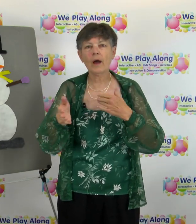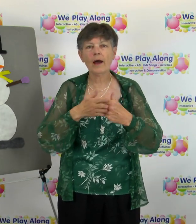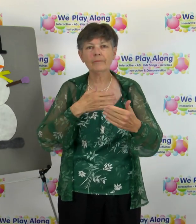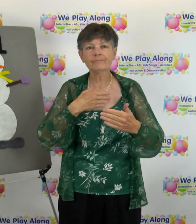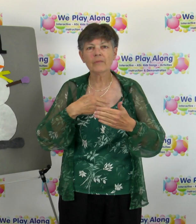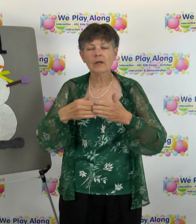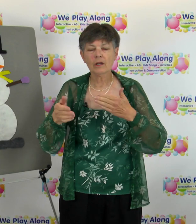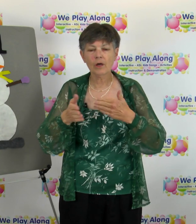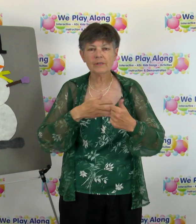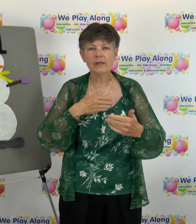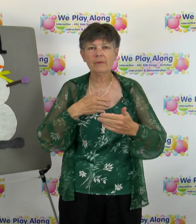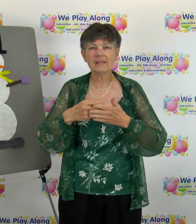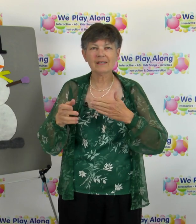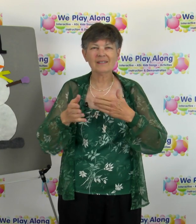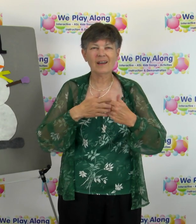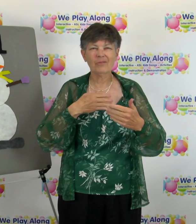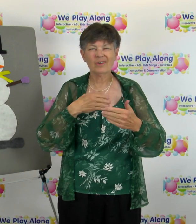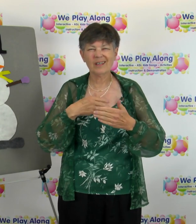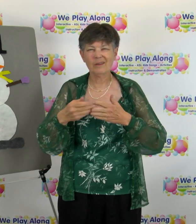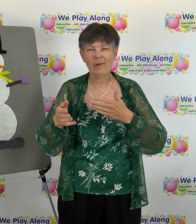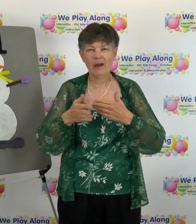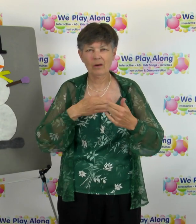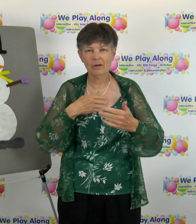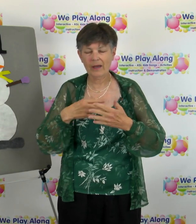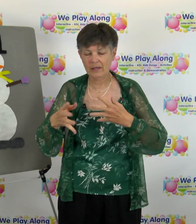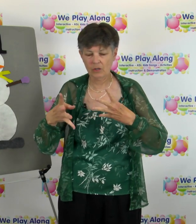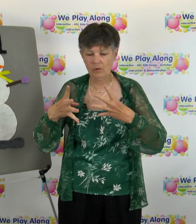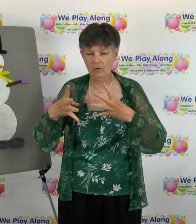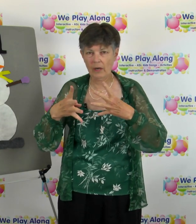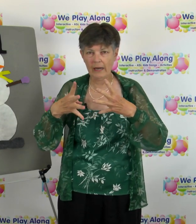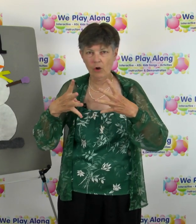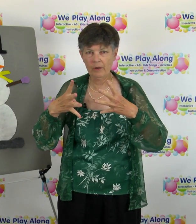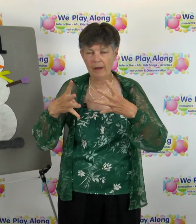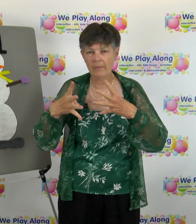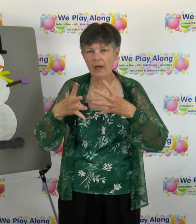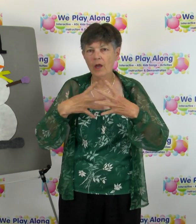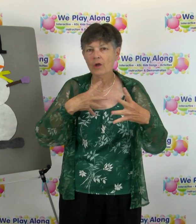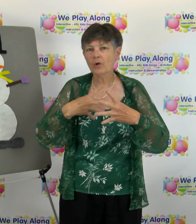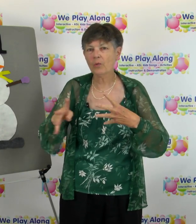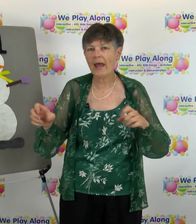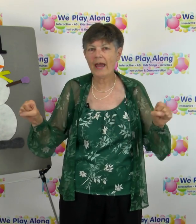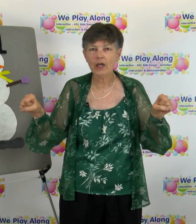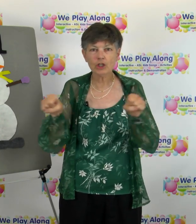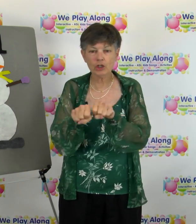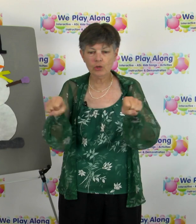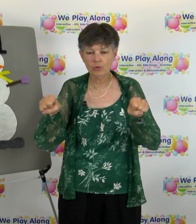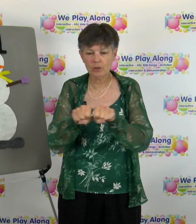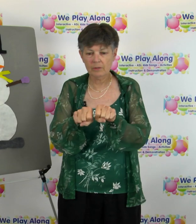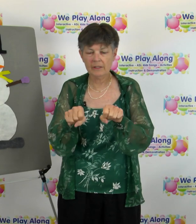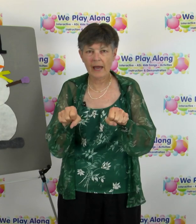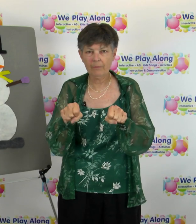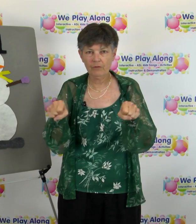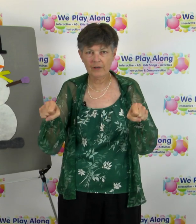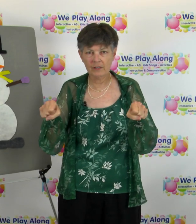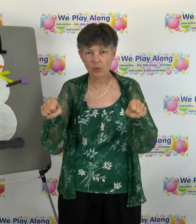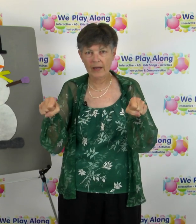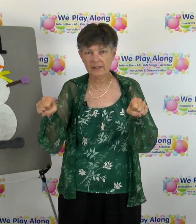close them it's a sign for it doesn't matter okay so gotta open them up gray shoes tap your fist twice